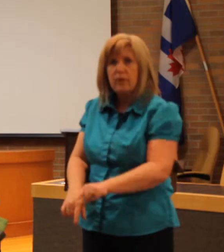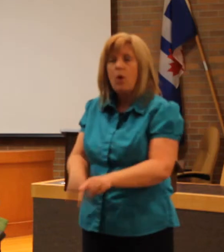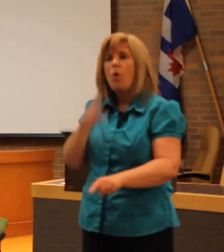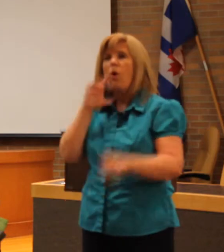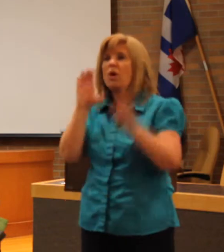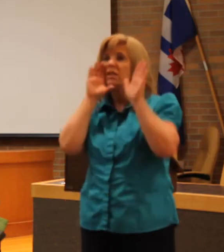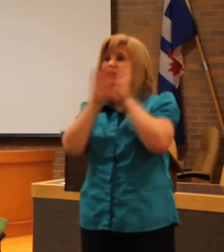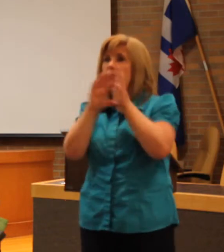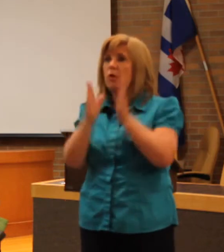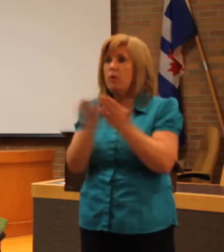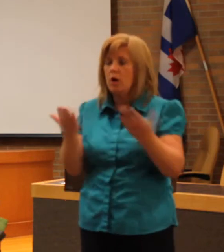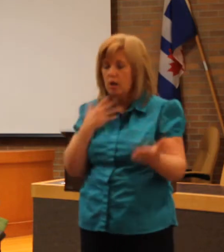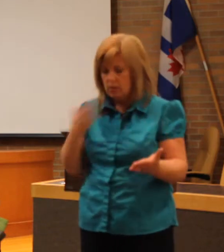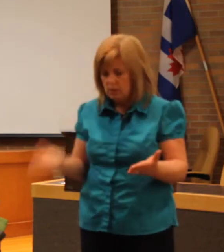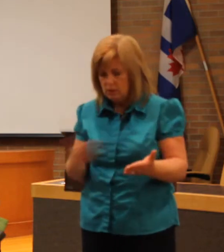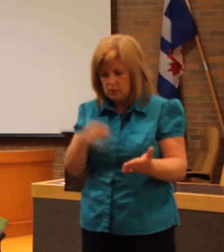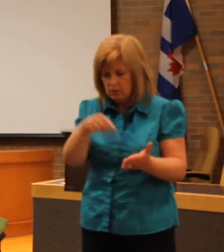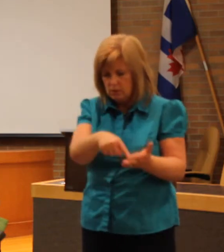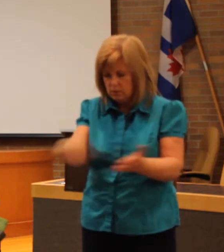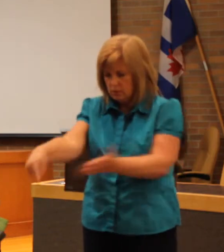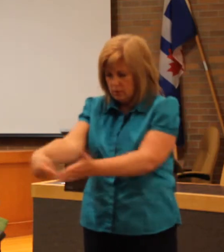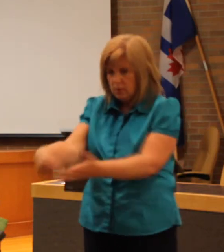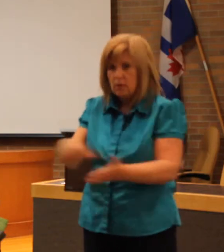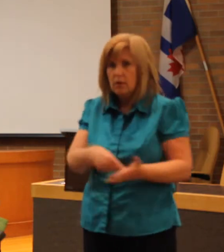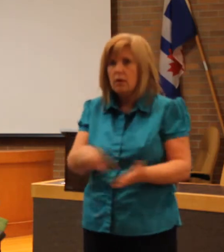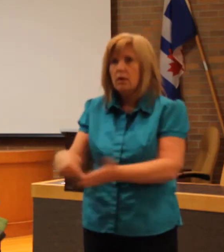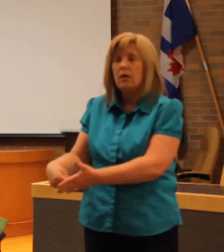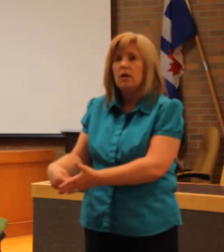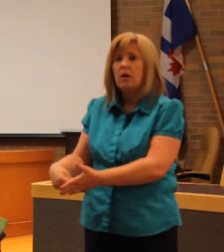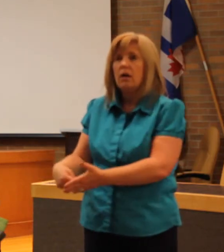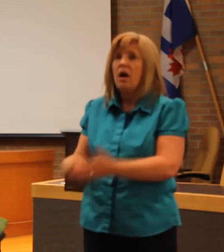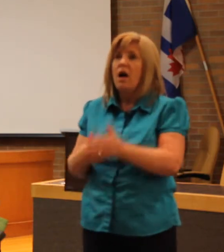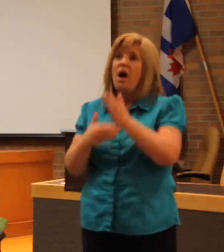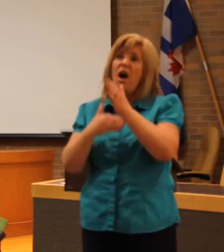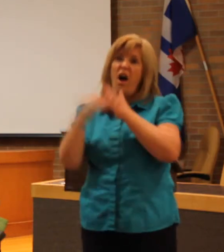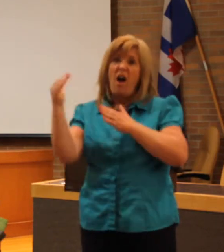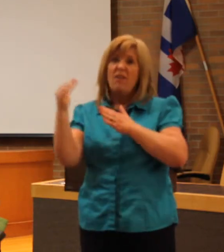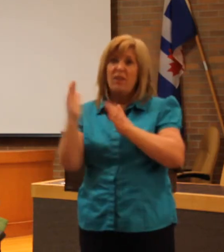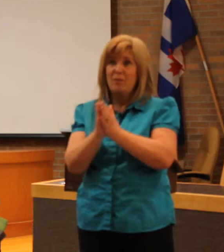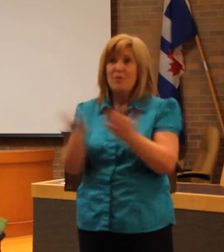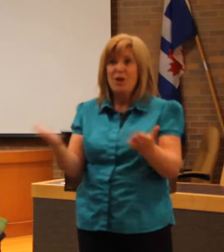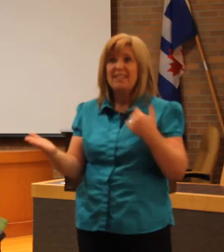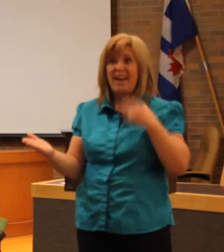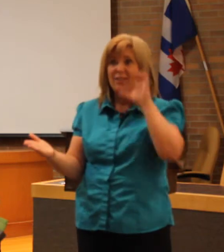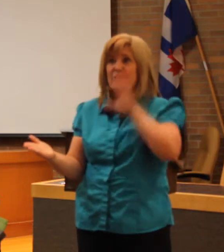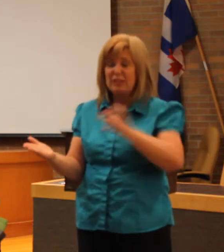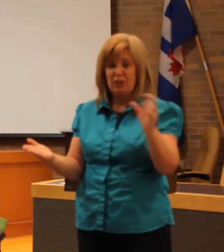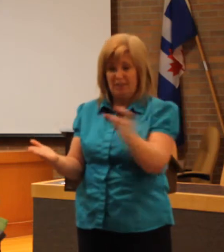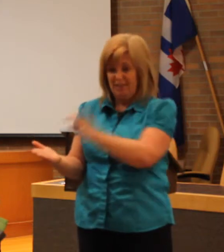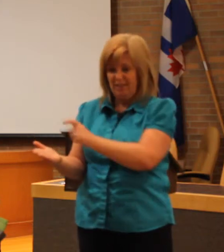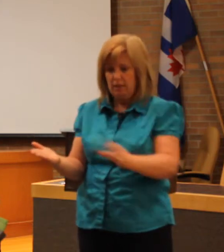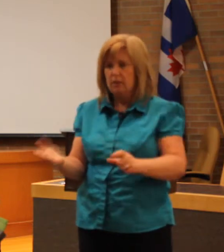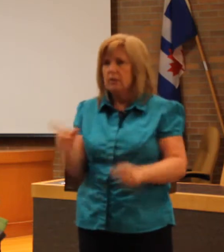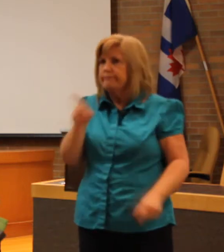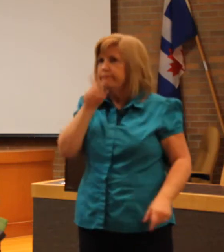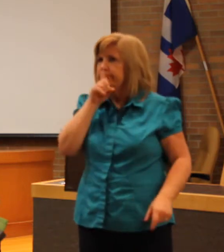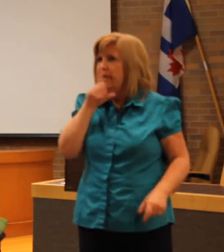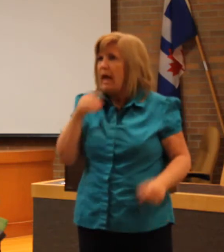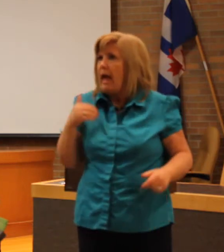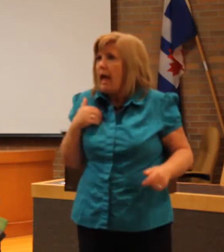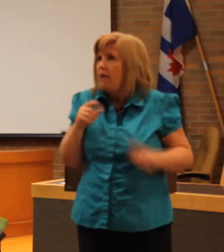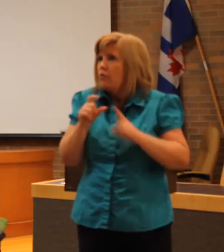times those devices don't have any words for sexual abuse or it's difficult for people to